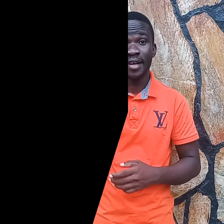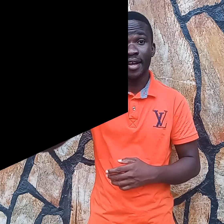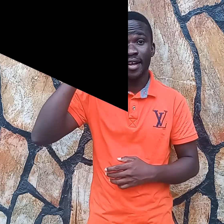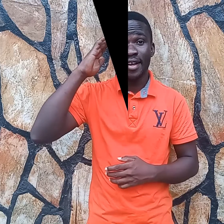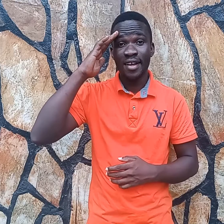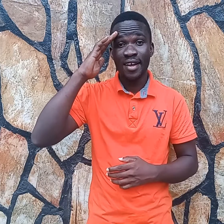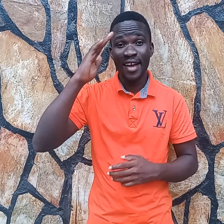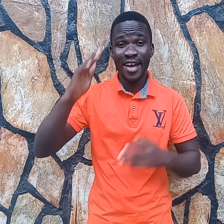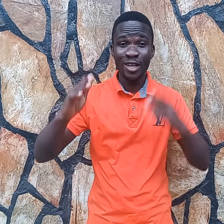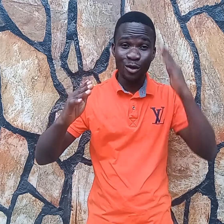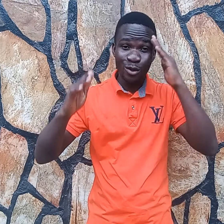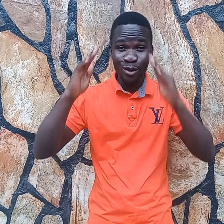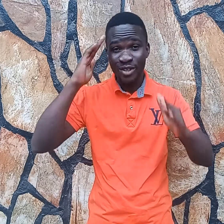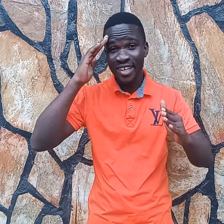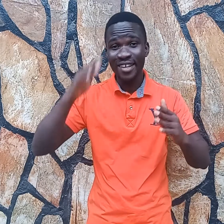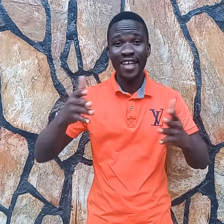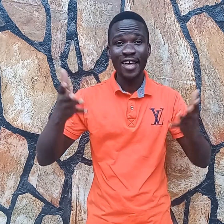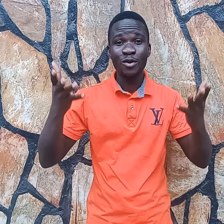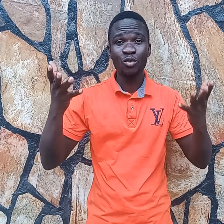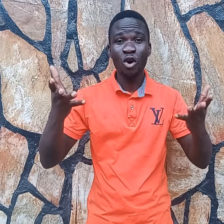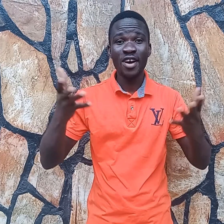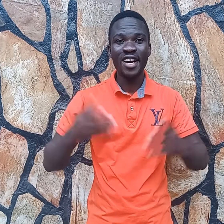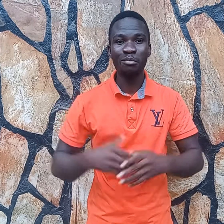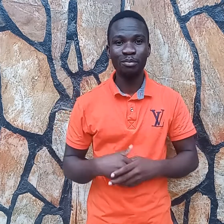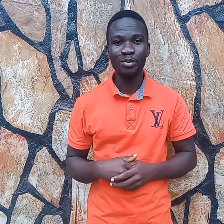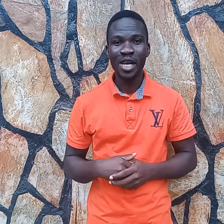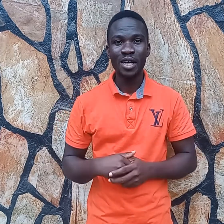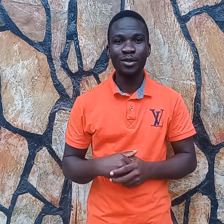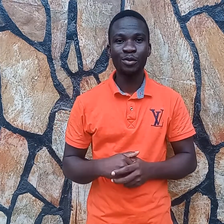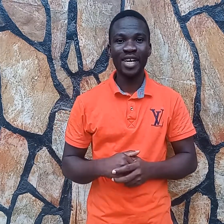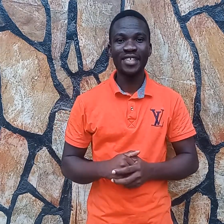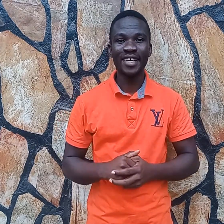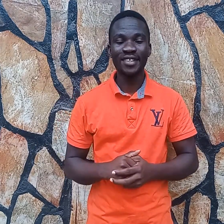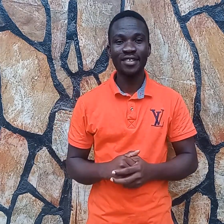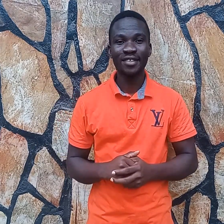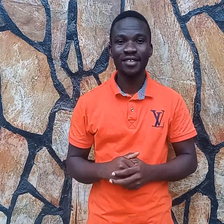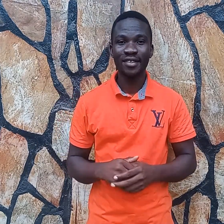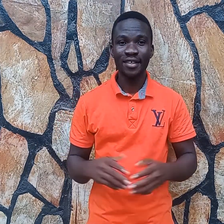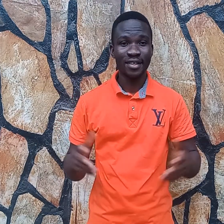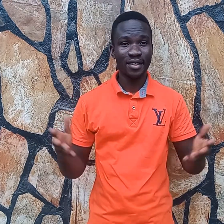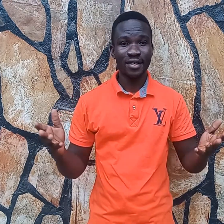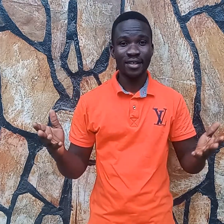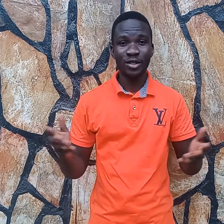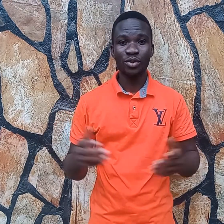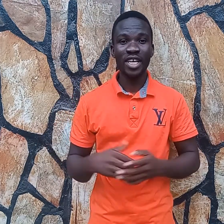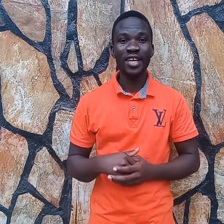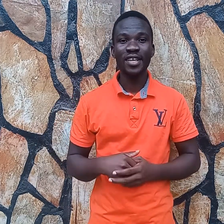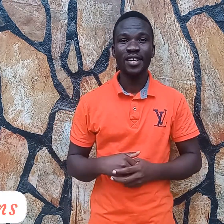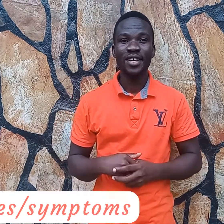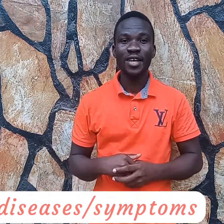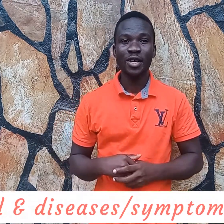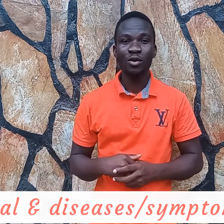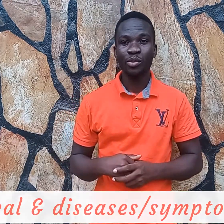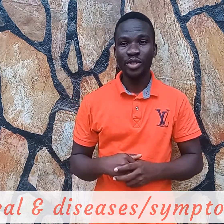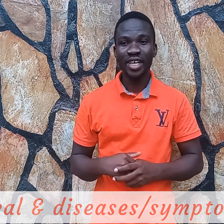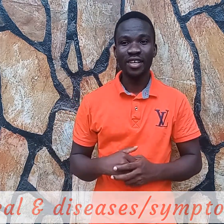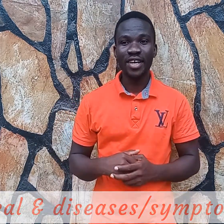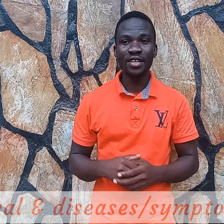hello welcome to my channel today we shall learn